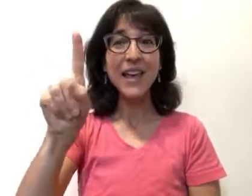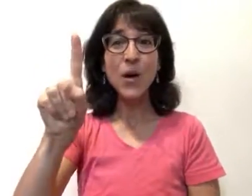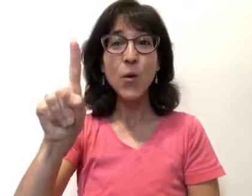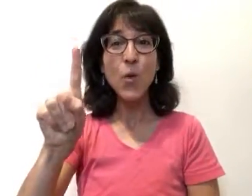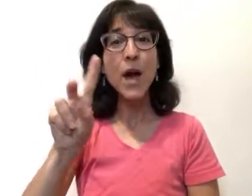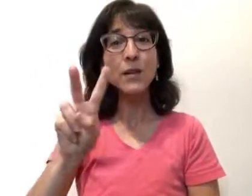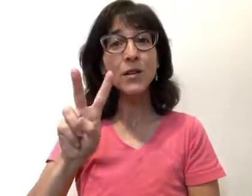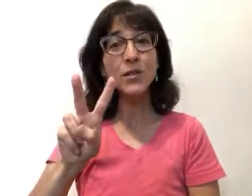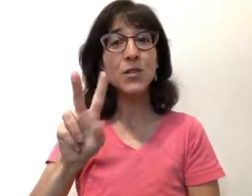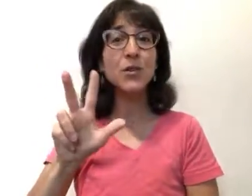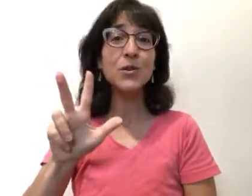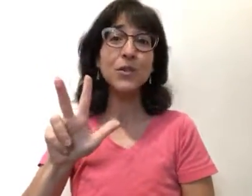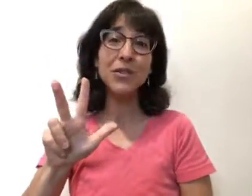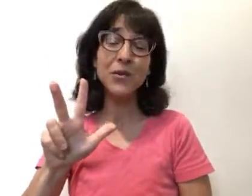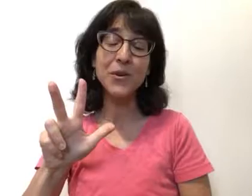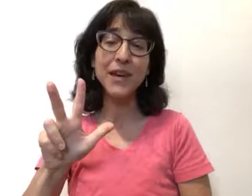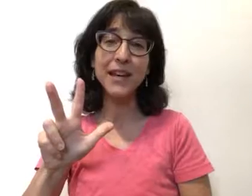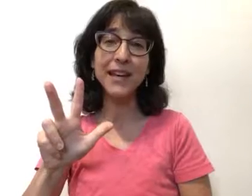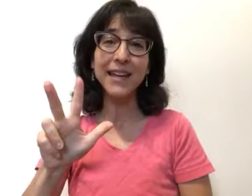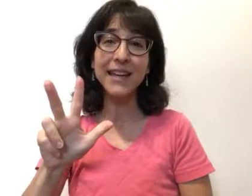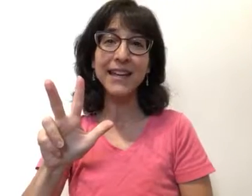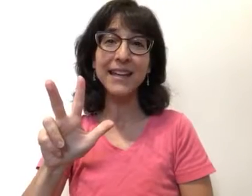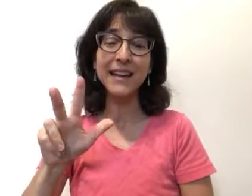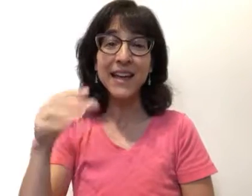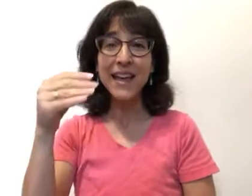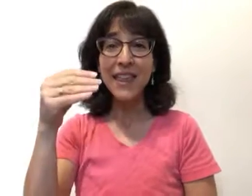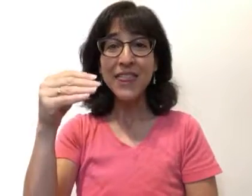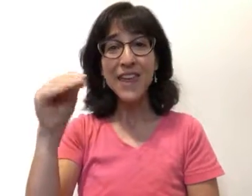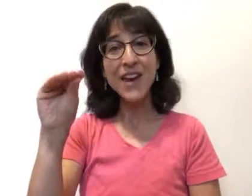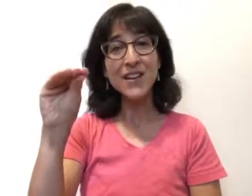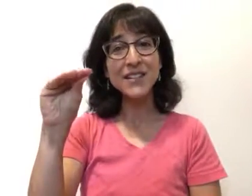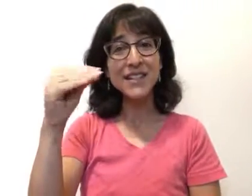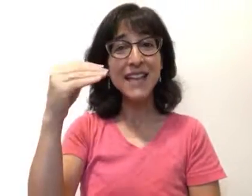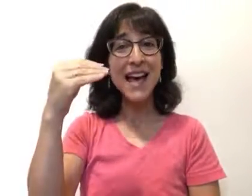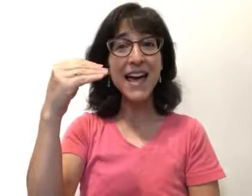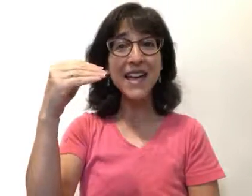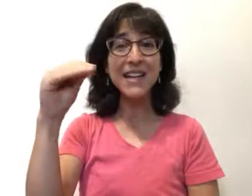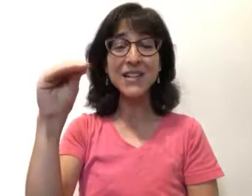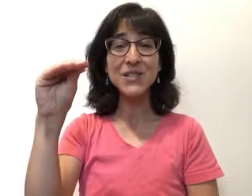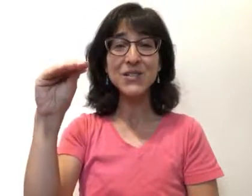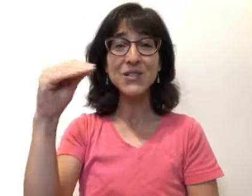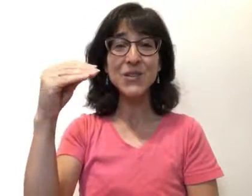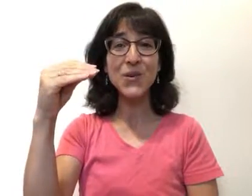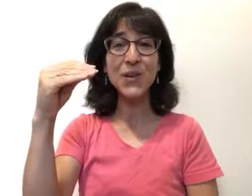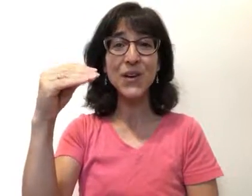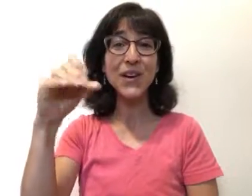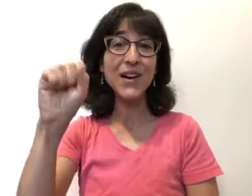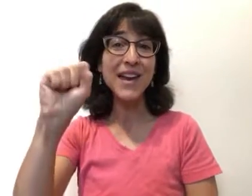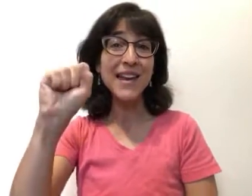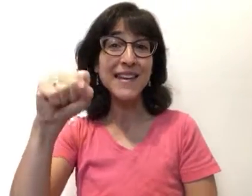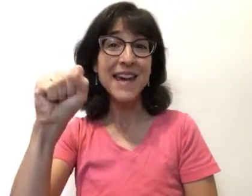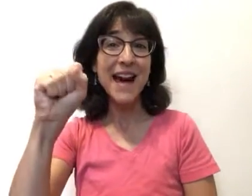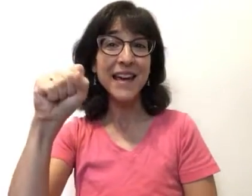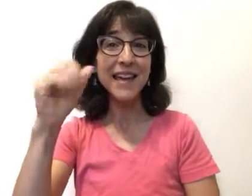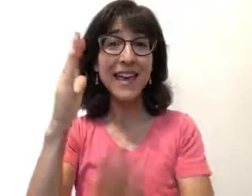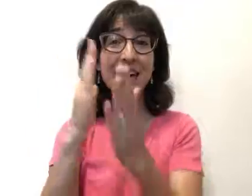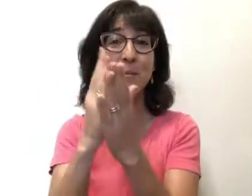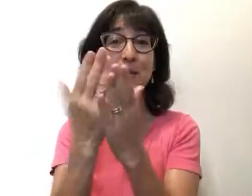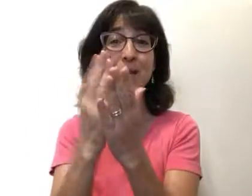one, two, three. There's a dinosaur knocking at my